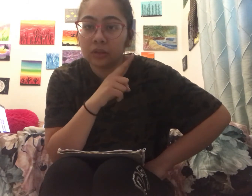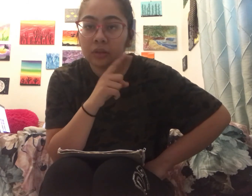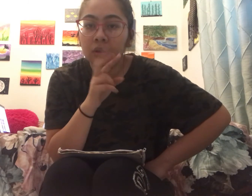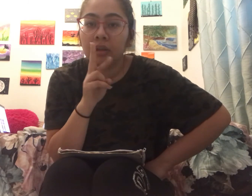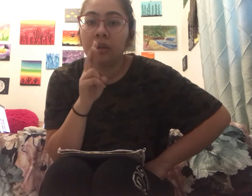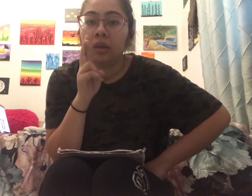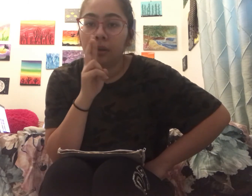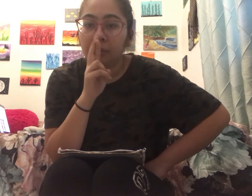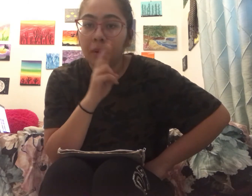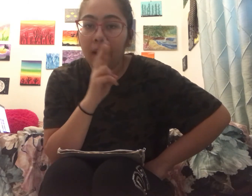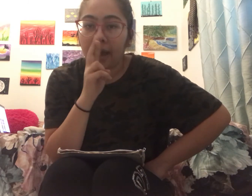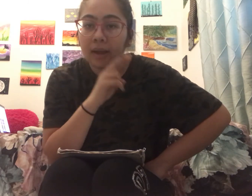rat